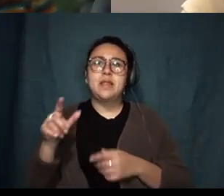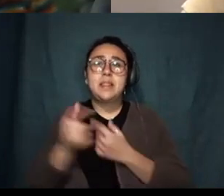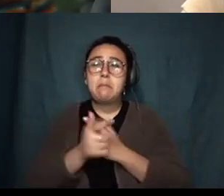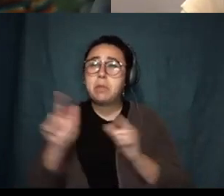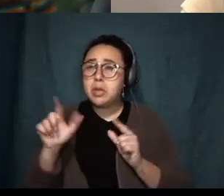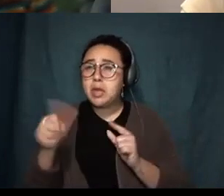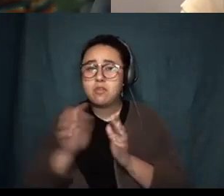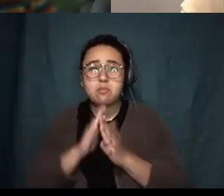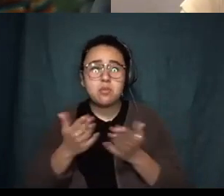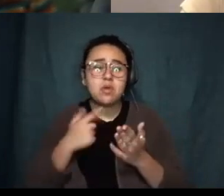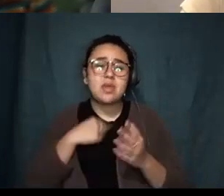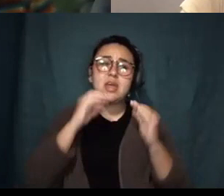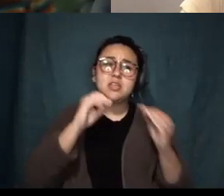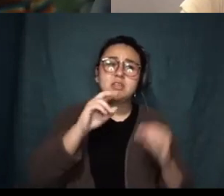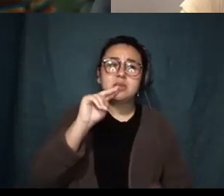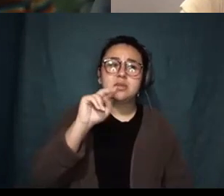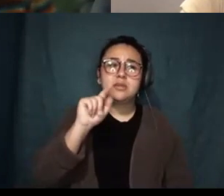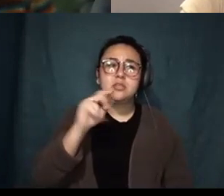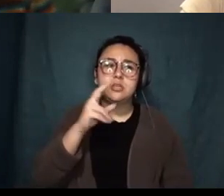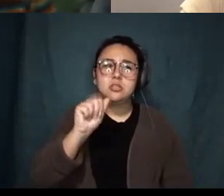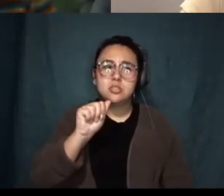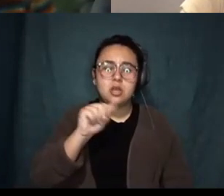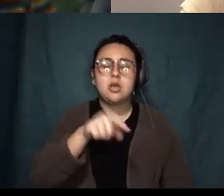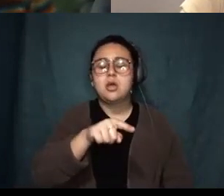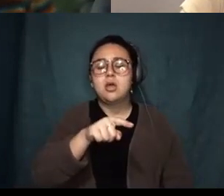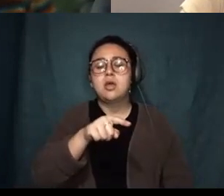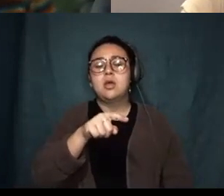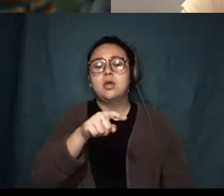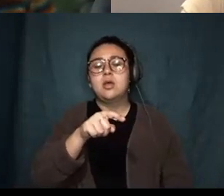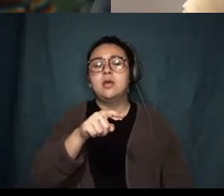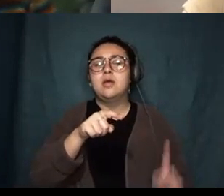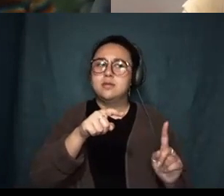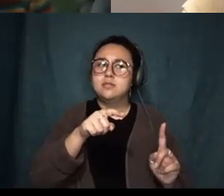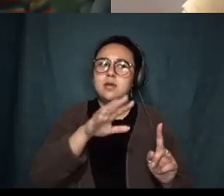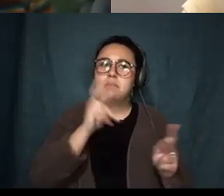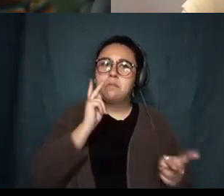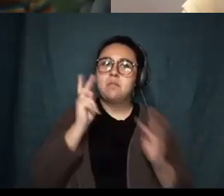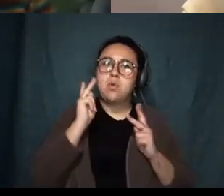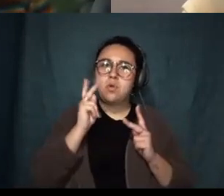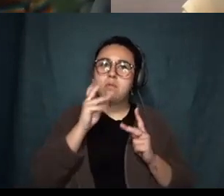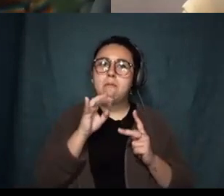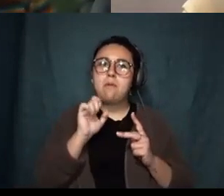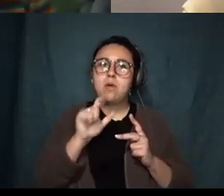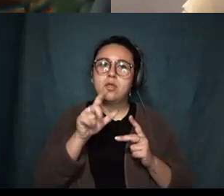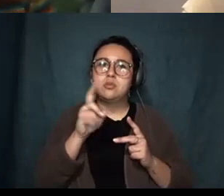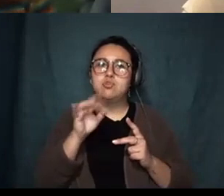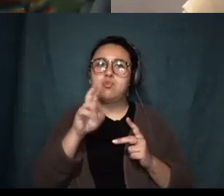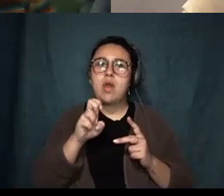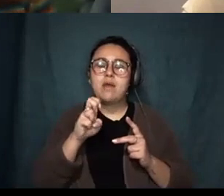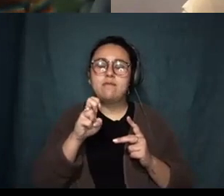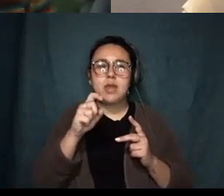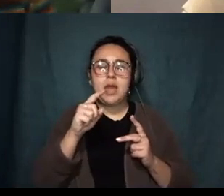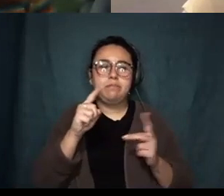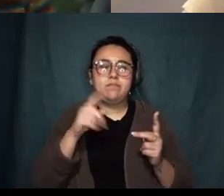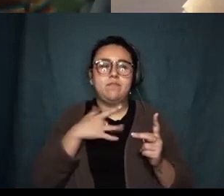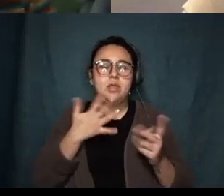taught Natasha Trethewey's memoir Memorial Drive this semester and it completely blew my mind um such it's like one of those books